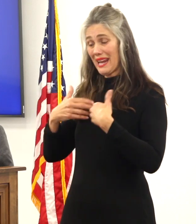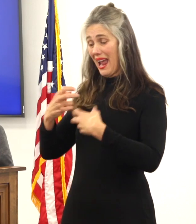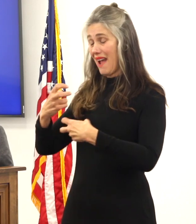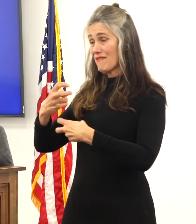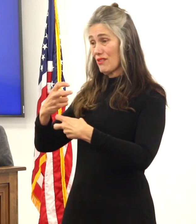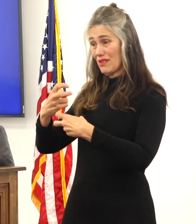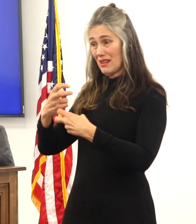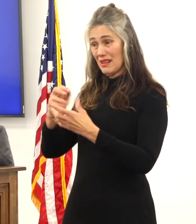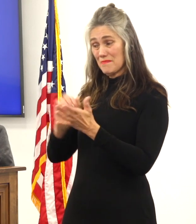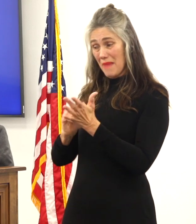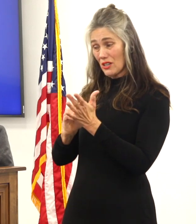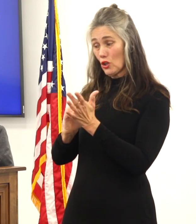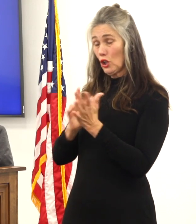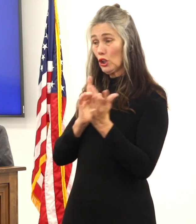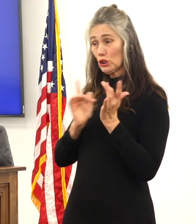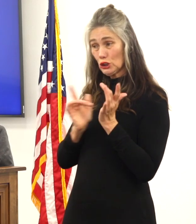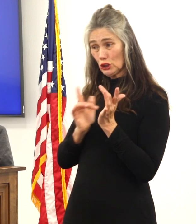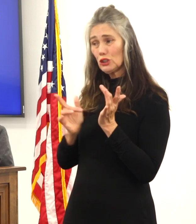isolated